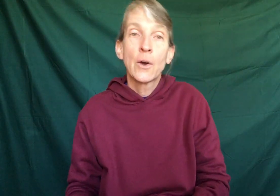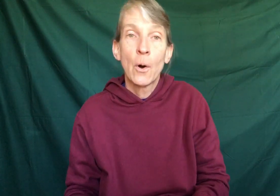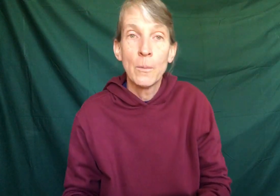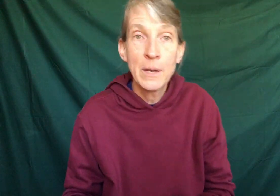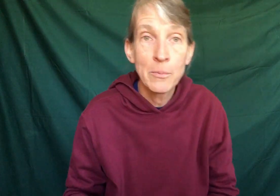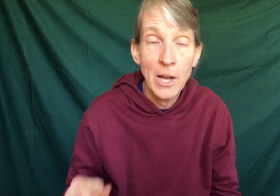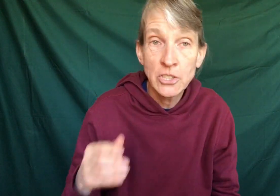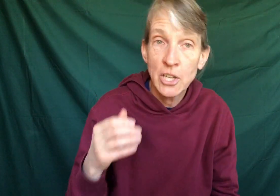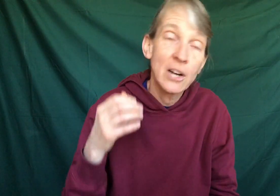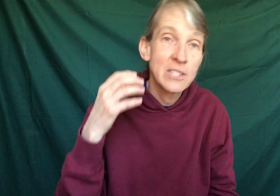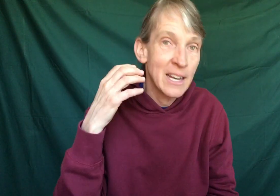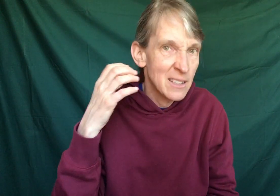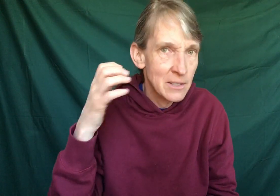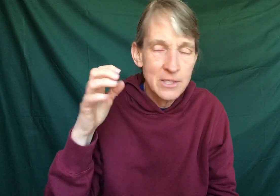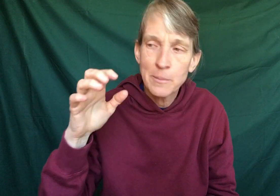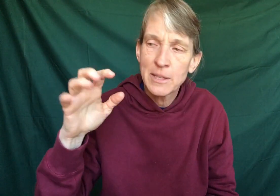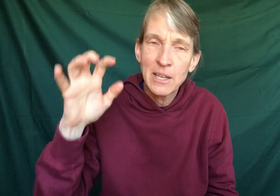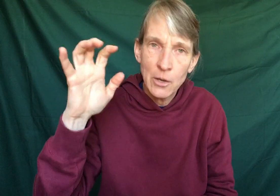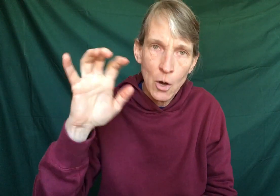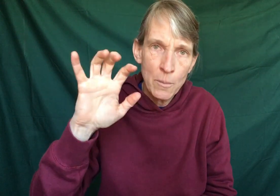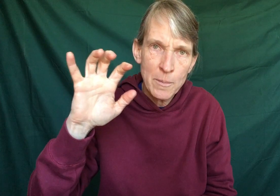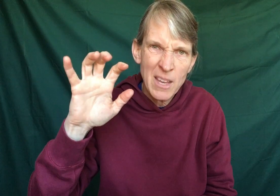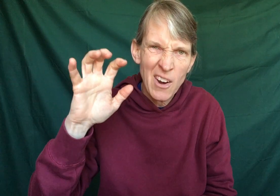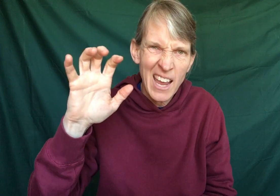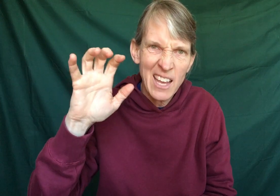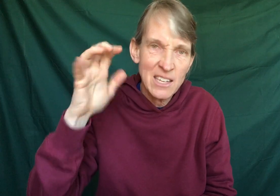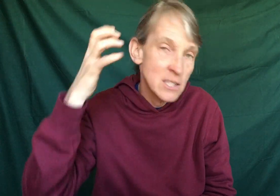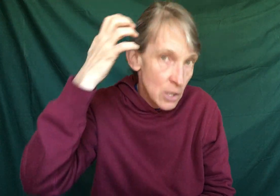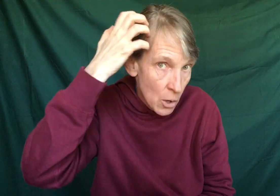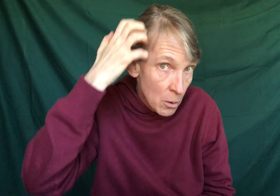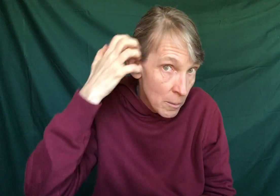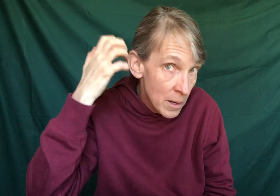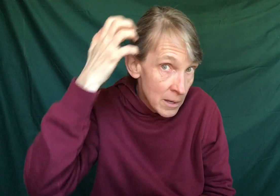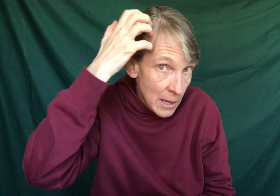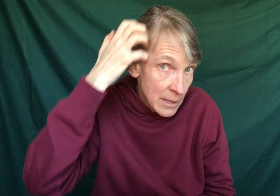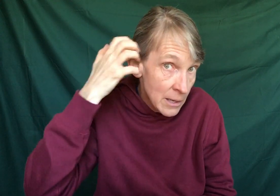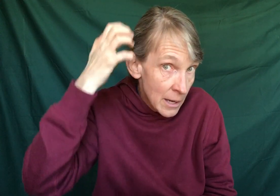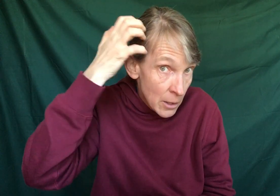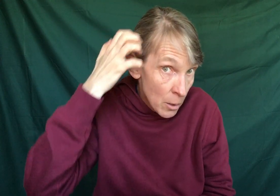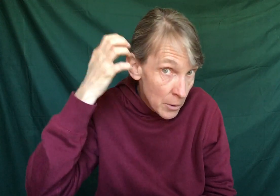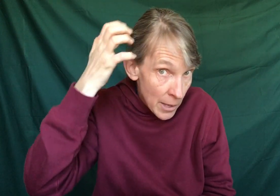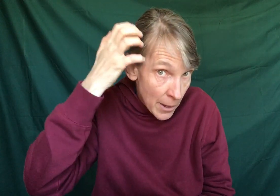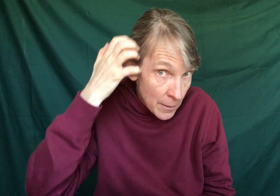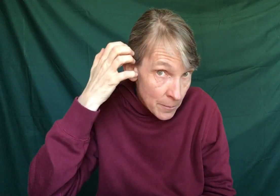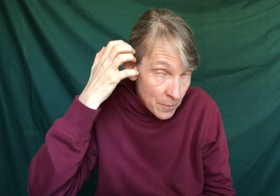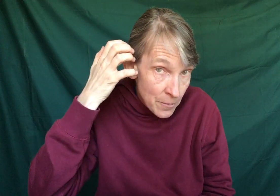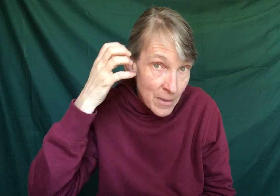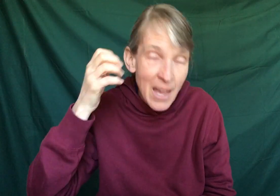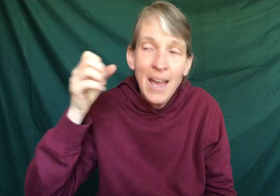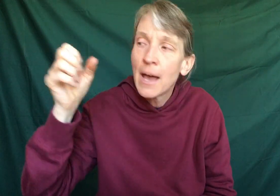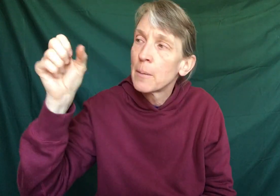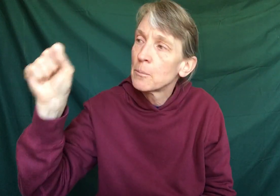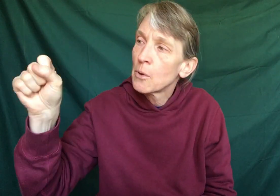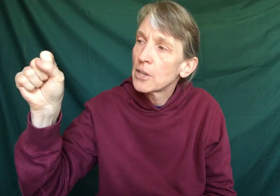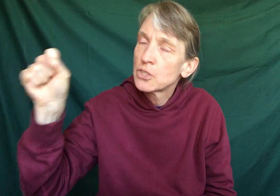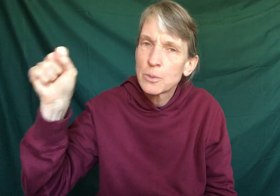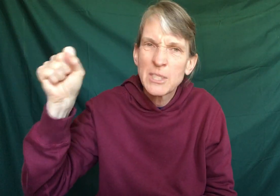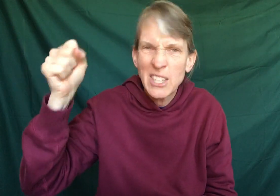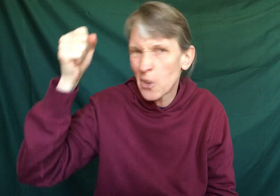Comb and a brush are signed a little similarly. Comb you make your hand into the comb. Comb, and you kind of comb your hair. Brush, you pretend you're